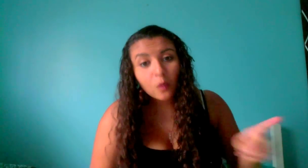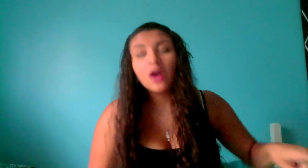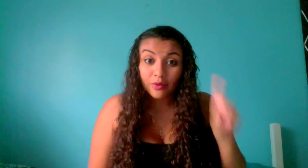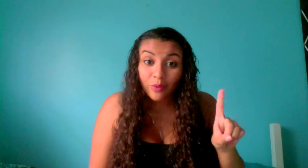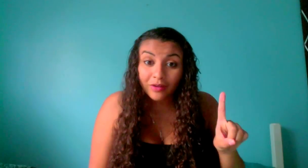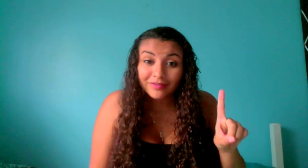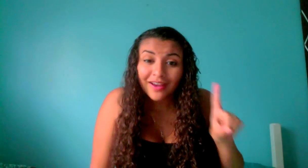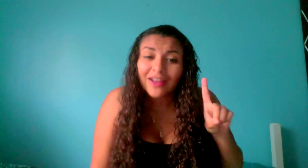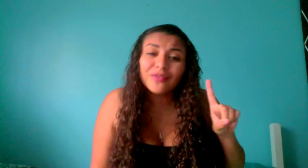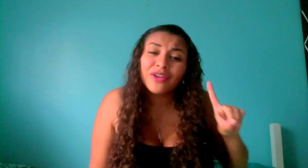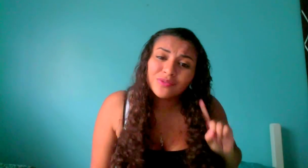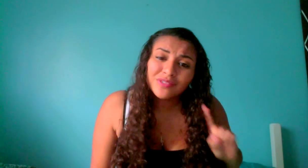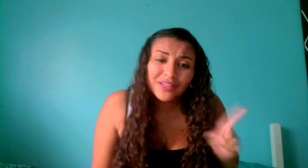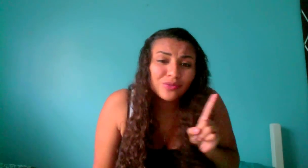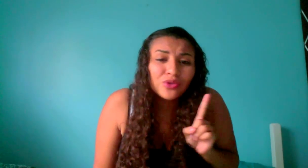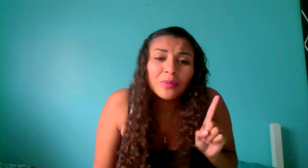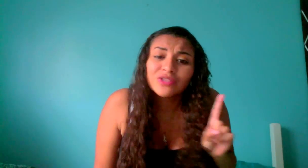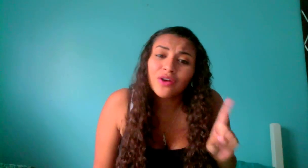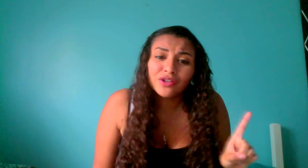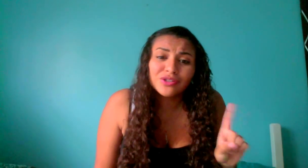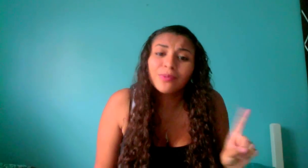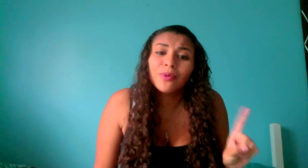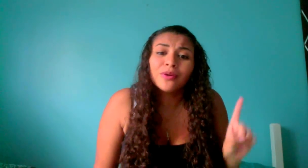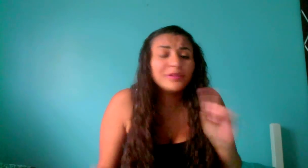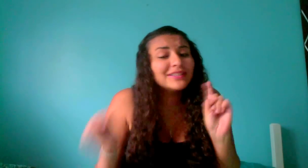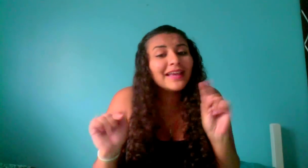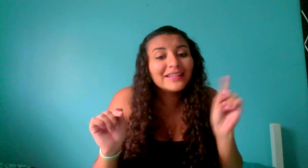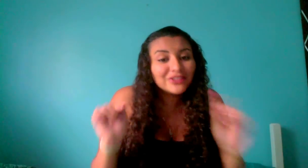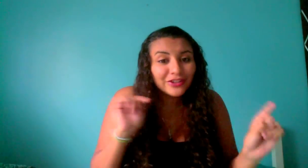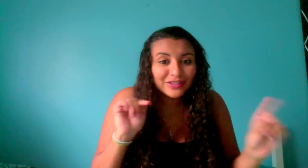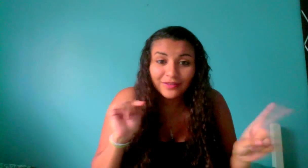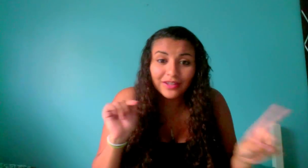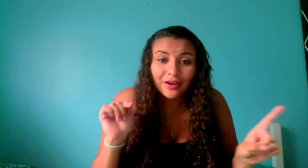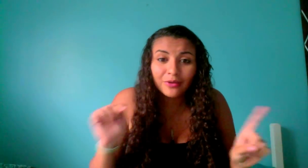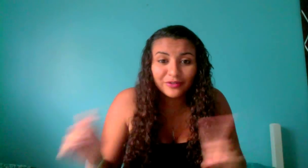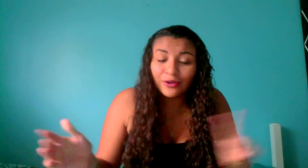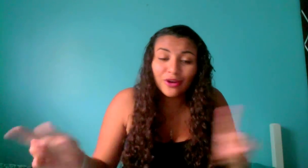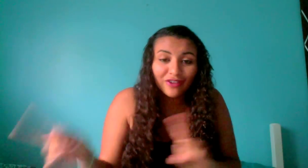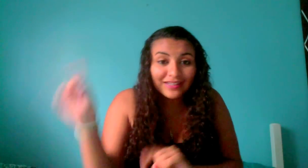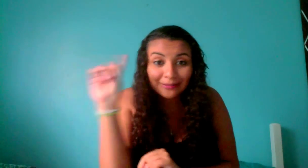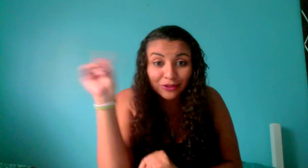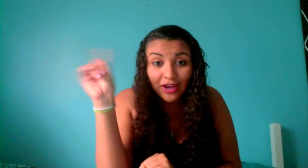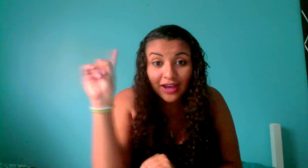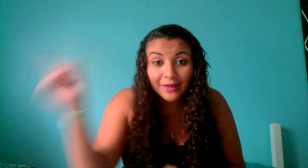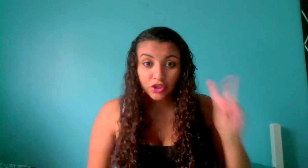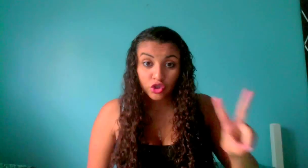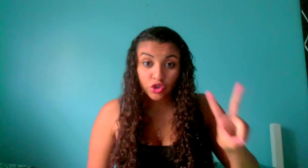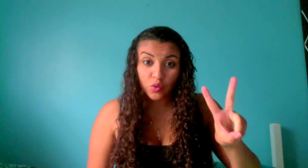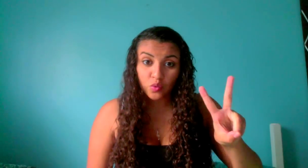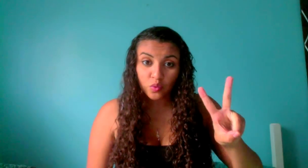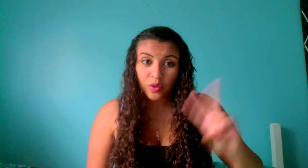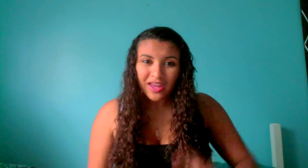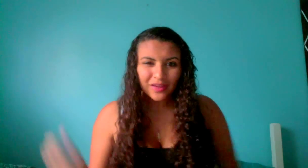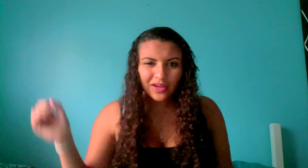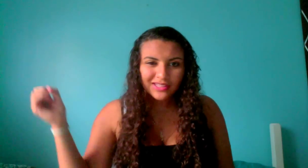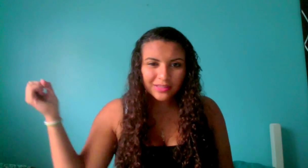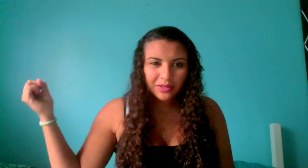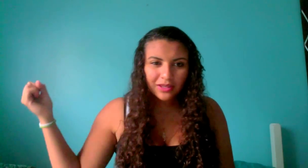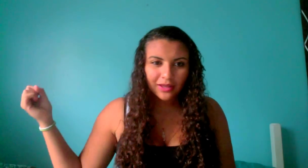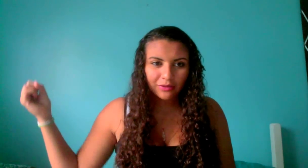one i love you guys thank you so much for all your support please like and share this video and if you don't already subscribe two if you guys see me like